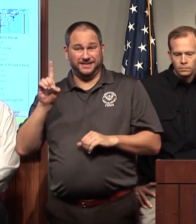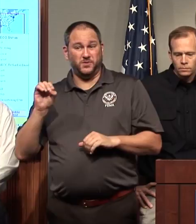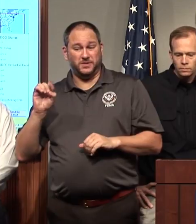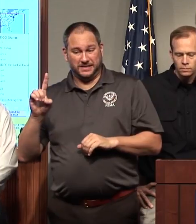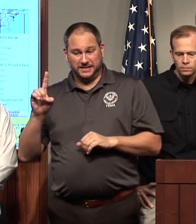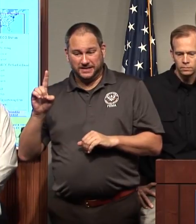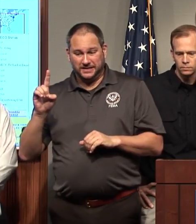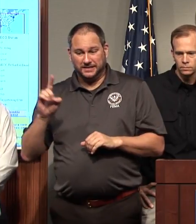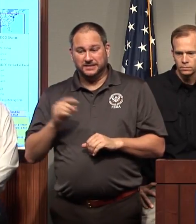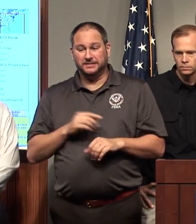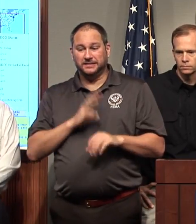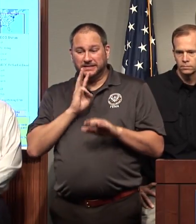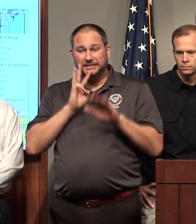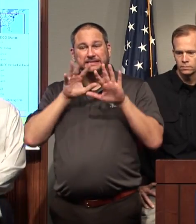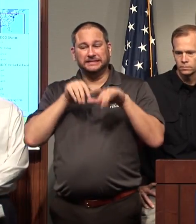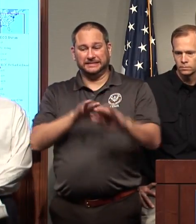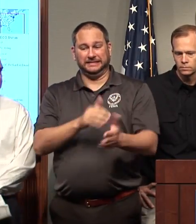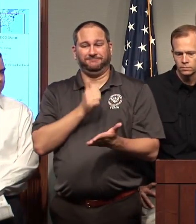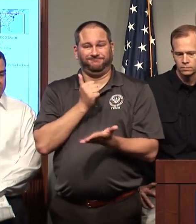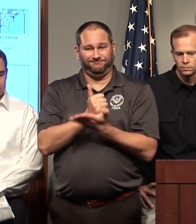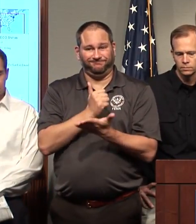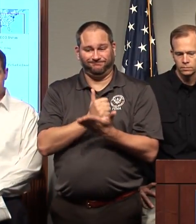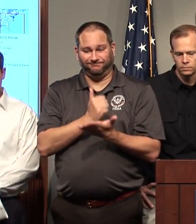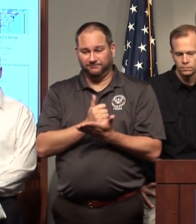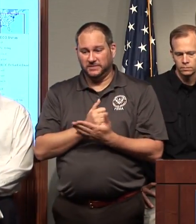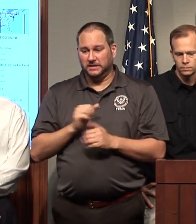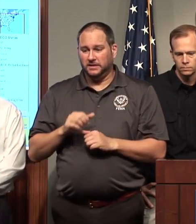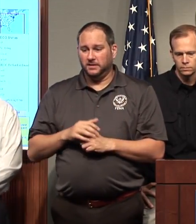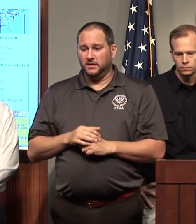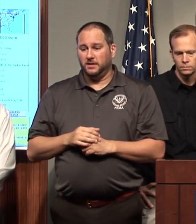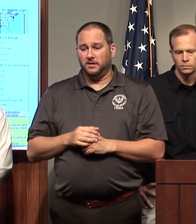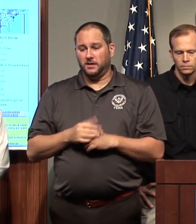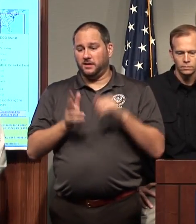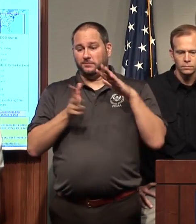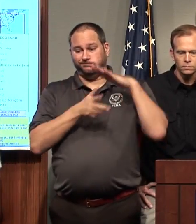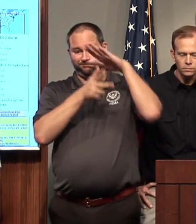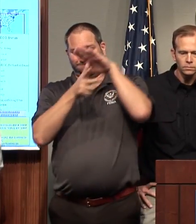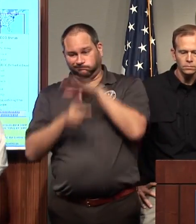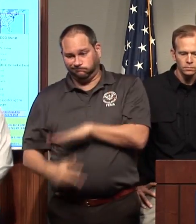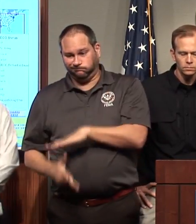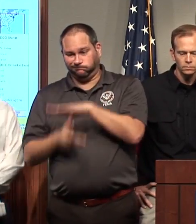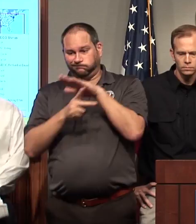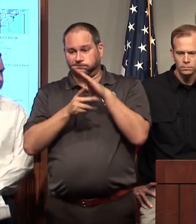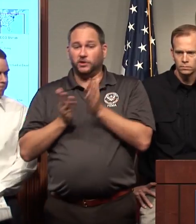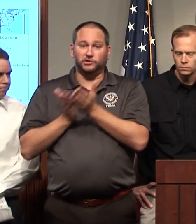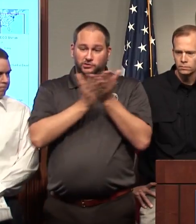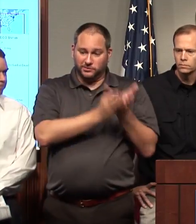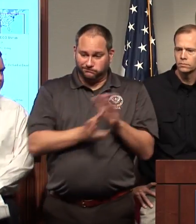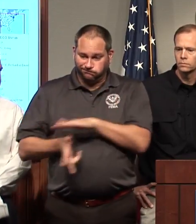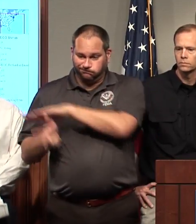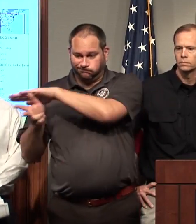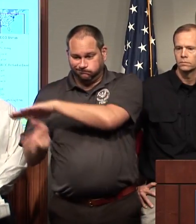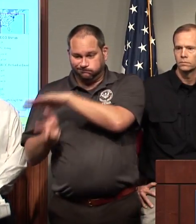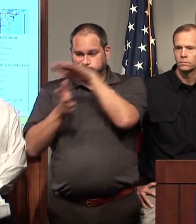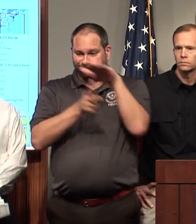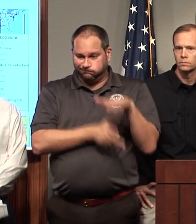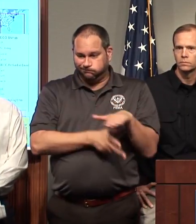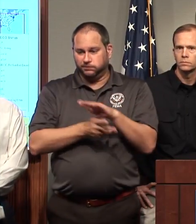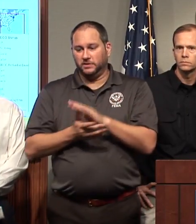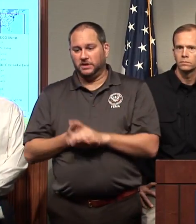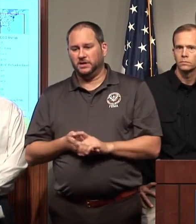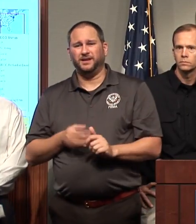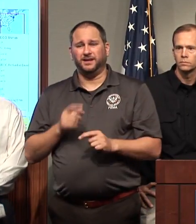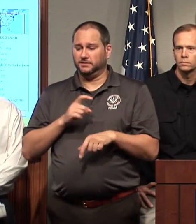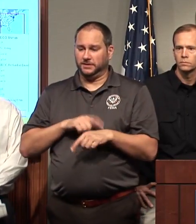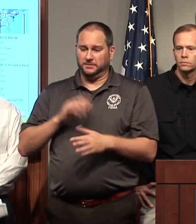sea assets, aircraft carriers, that can be used for landing and refueling. What we're trying to do is get the cycle time shorter. So while